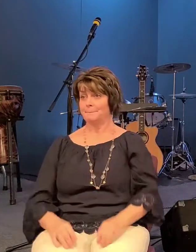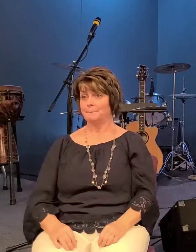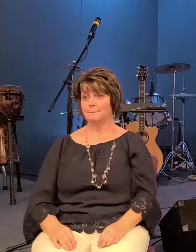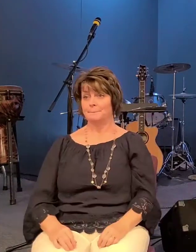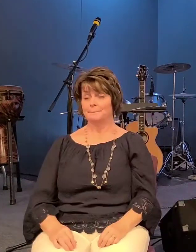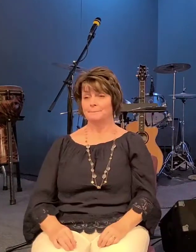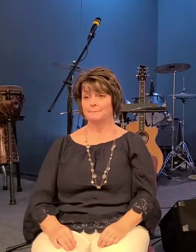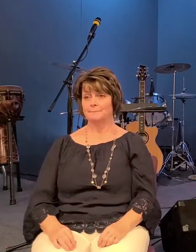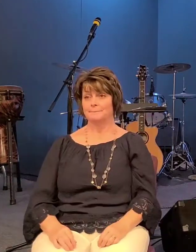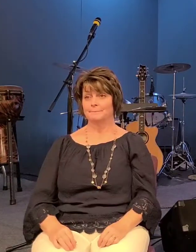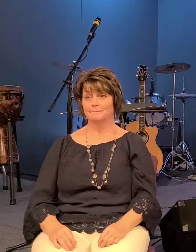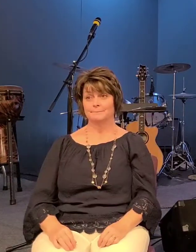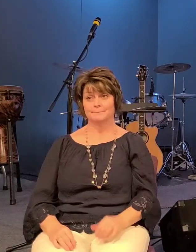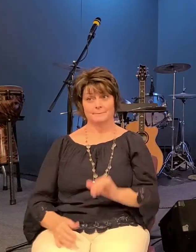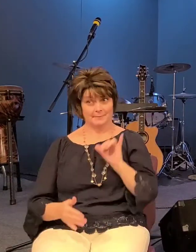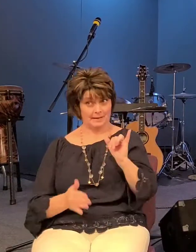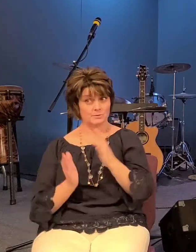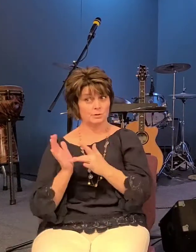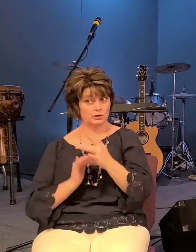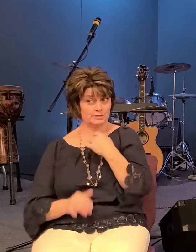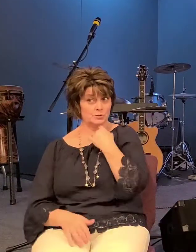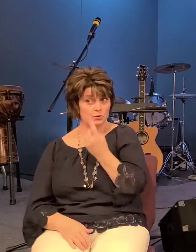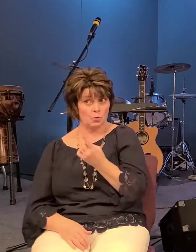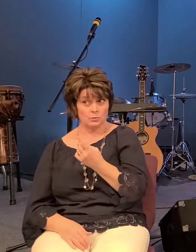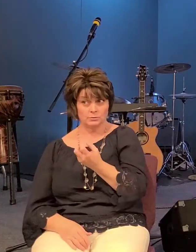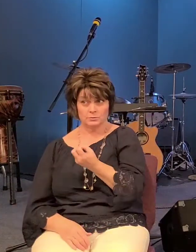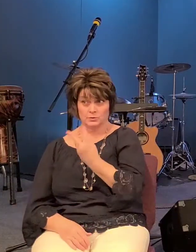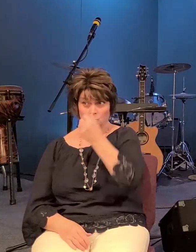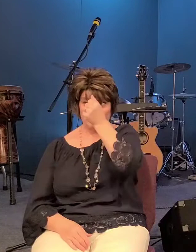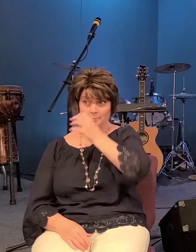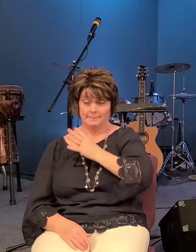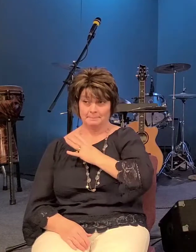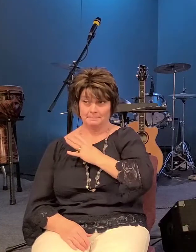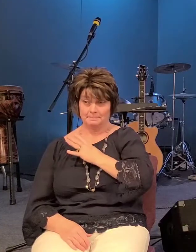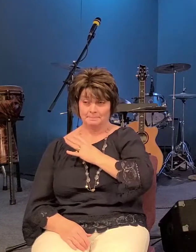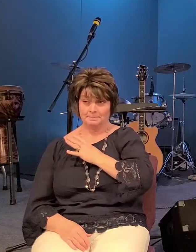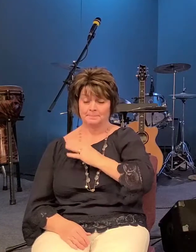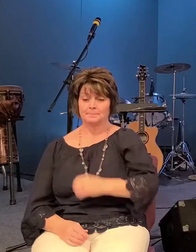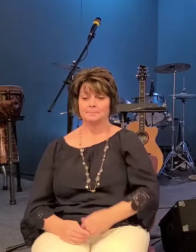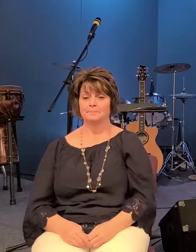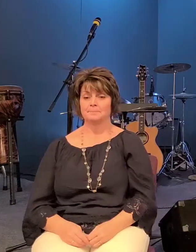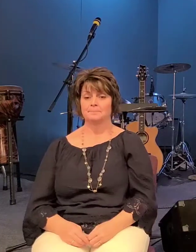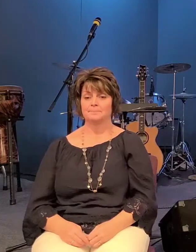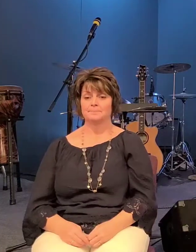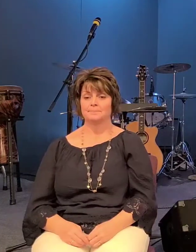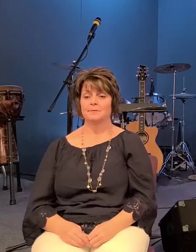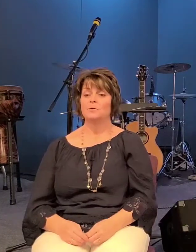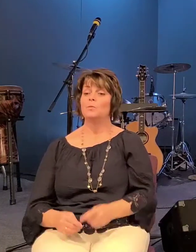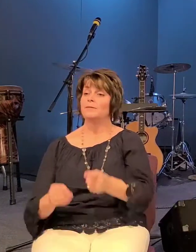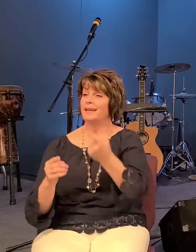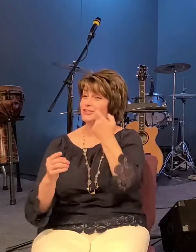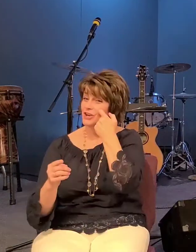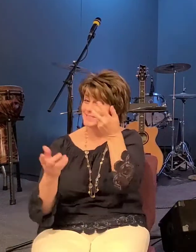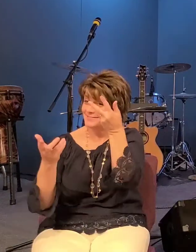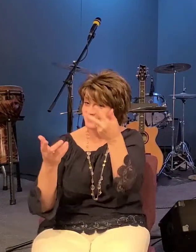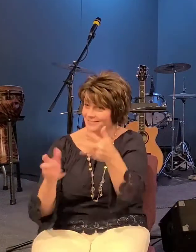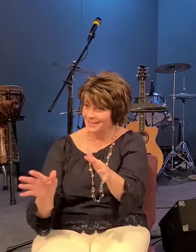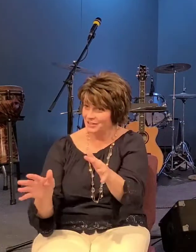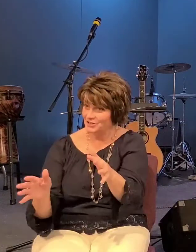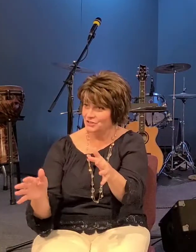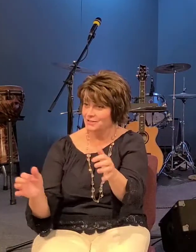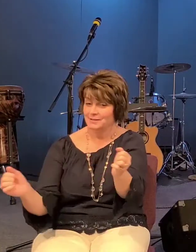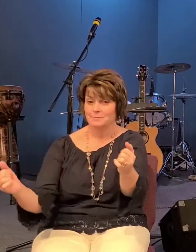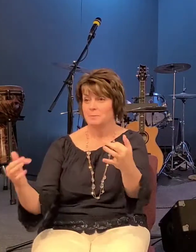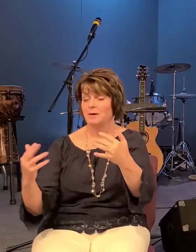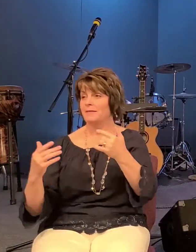those were their instructions well they came back after this this little crusade and they had all these